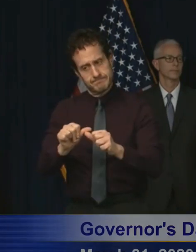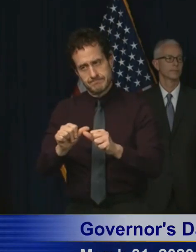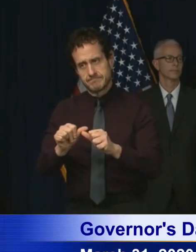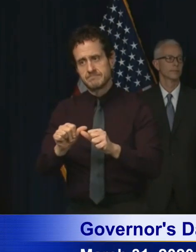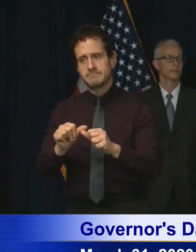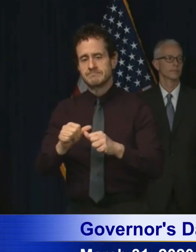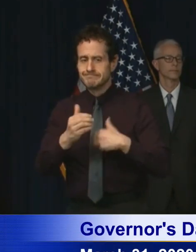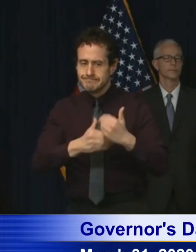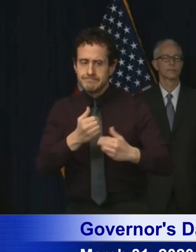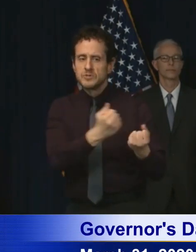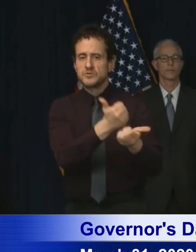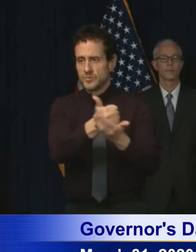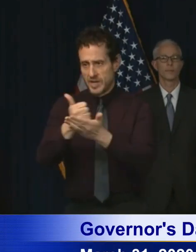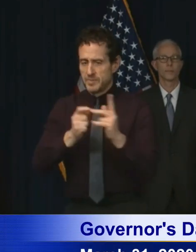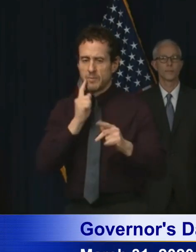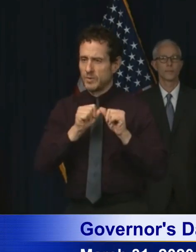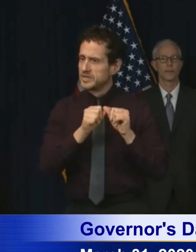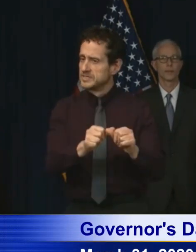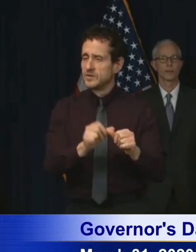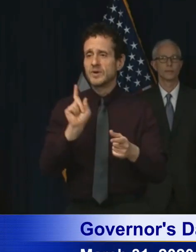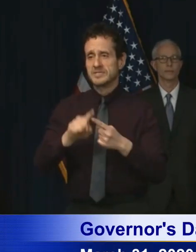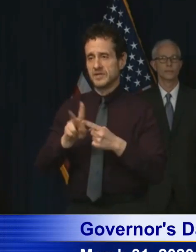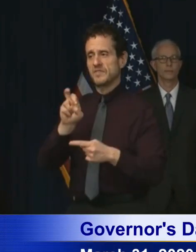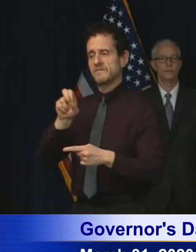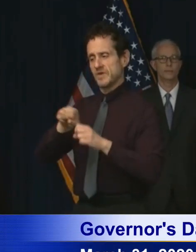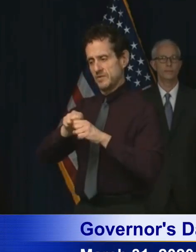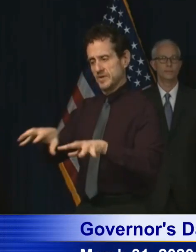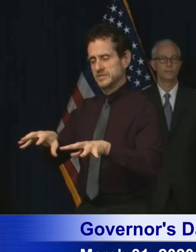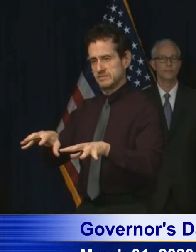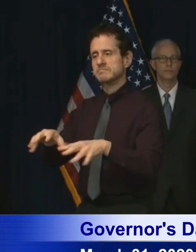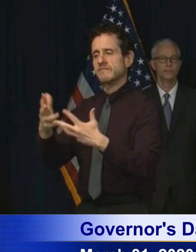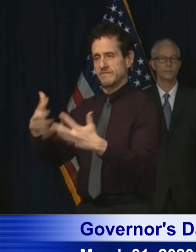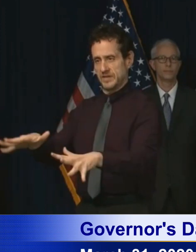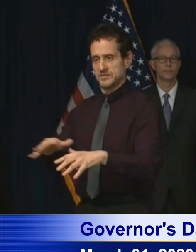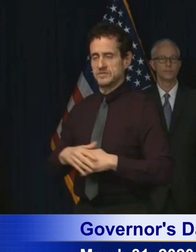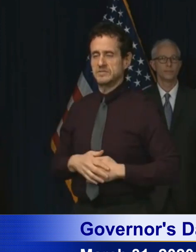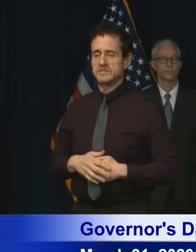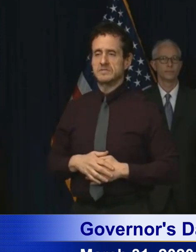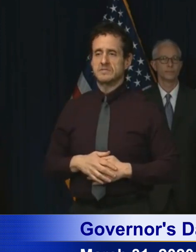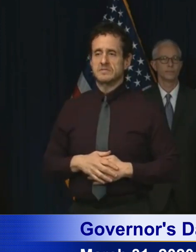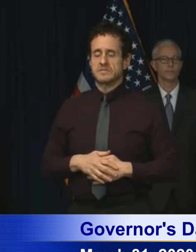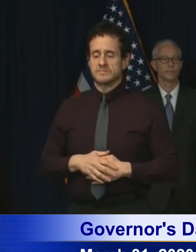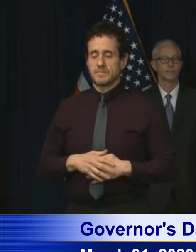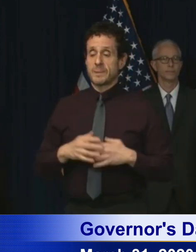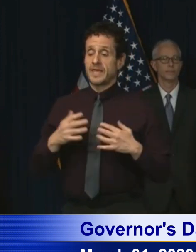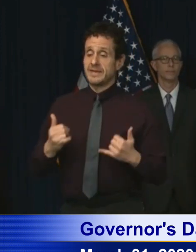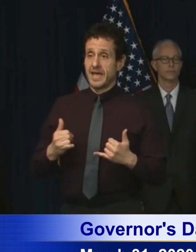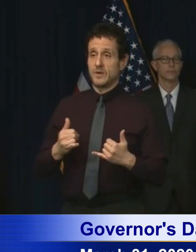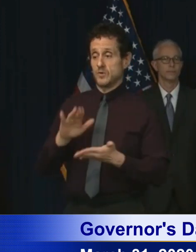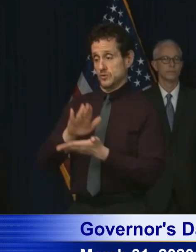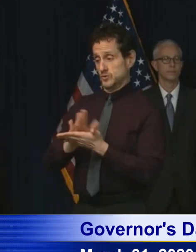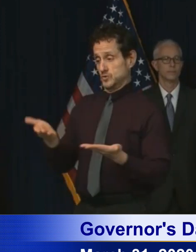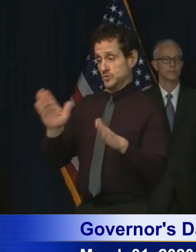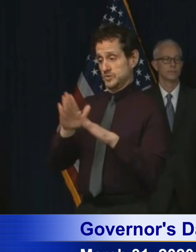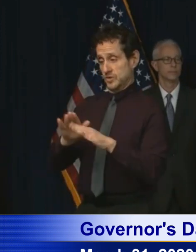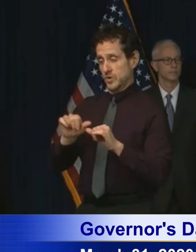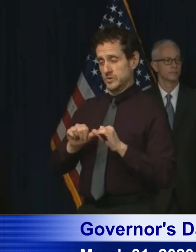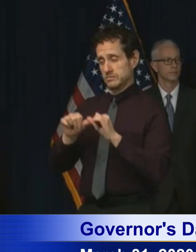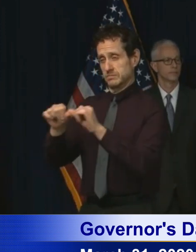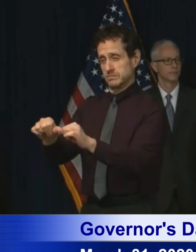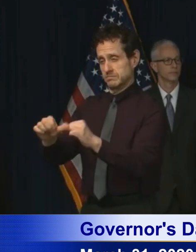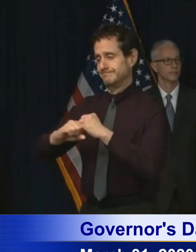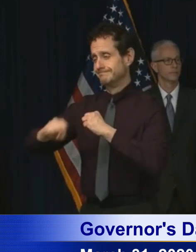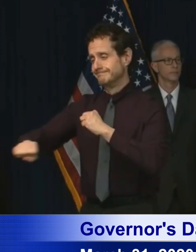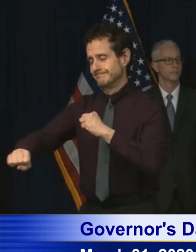virus passes. Lastly, I want to talk about what this extension means for our students. Well, first and